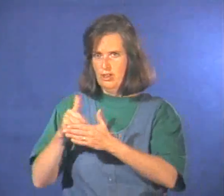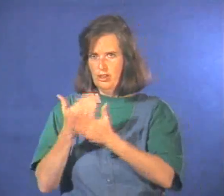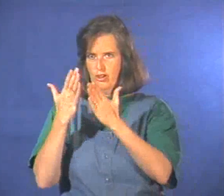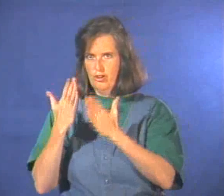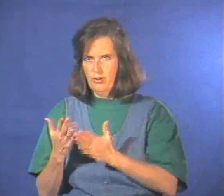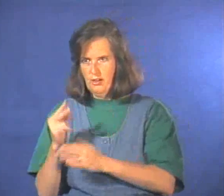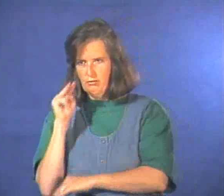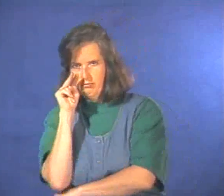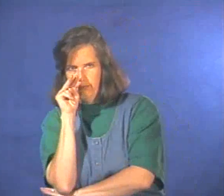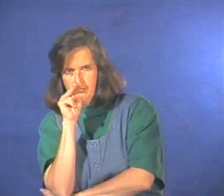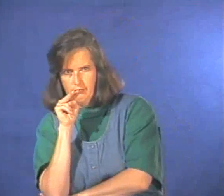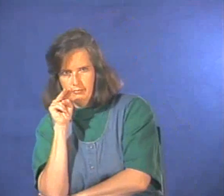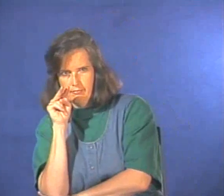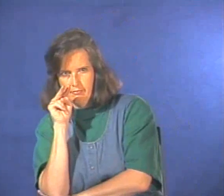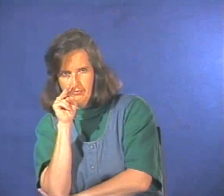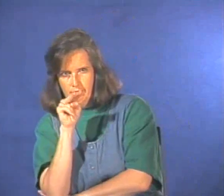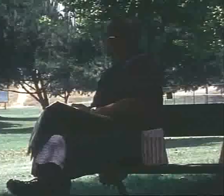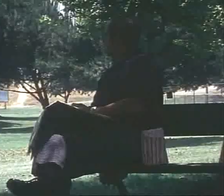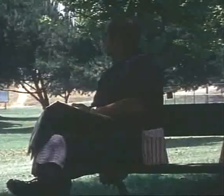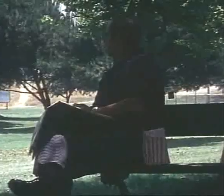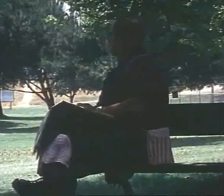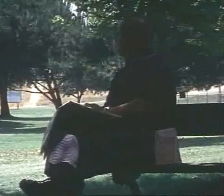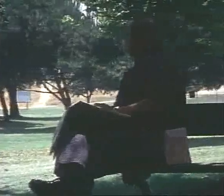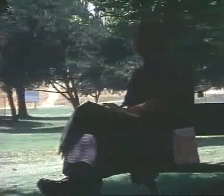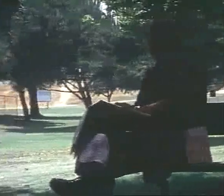And a stranger is near watching her.